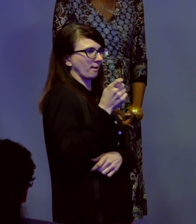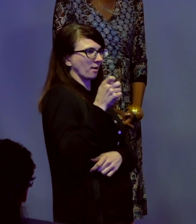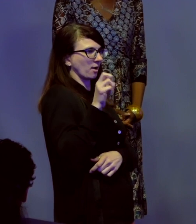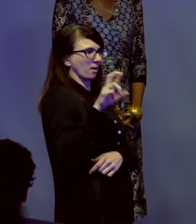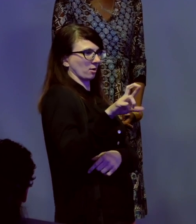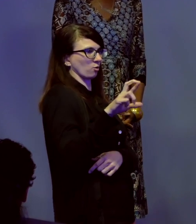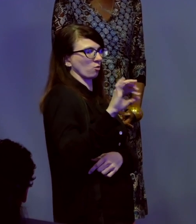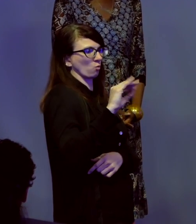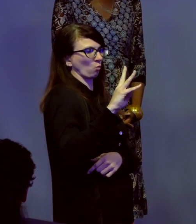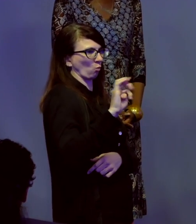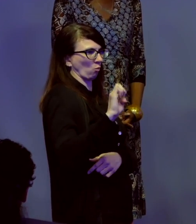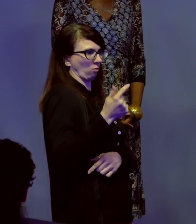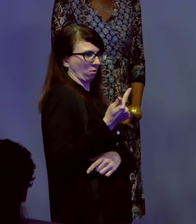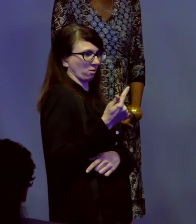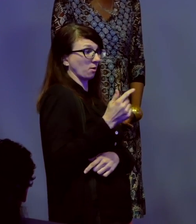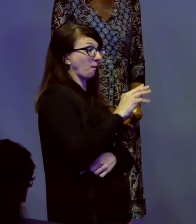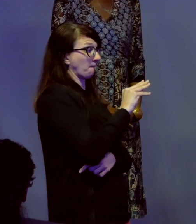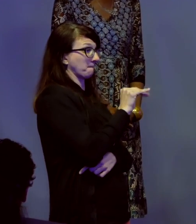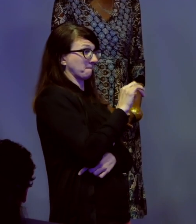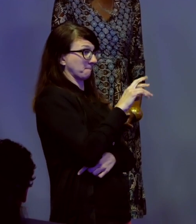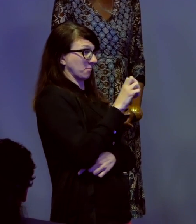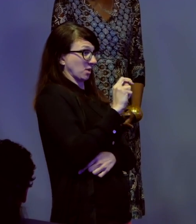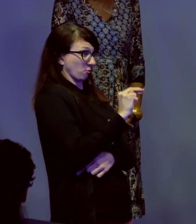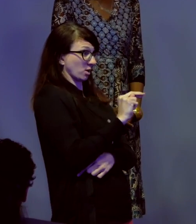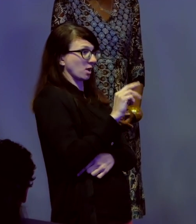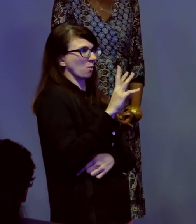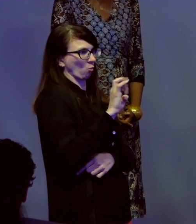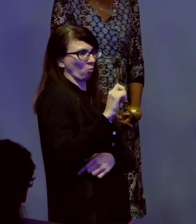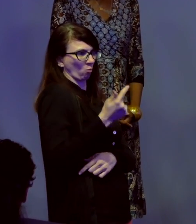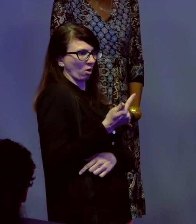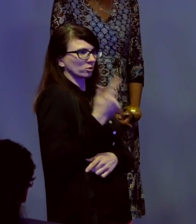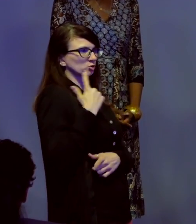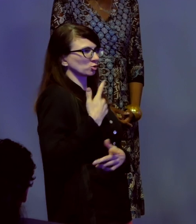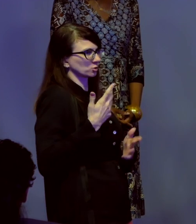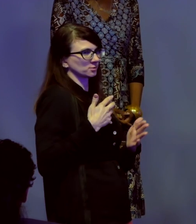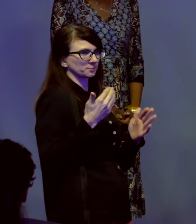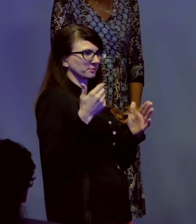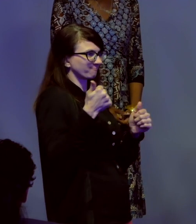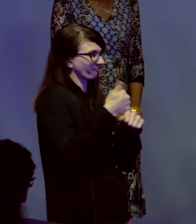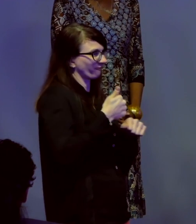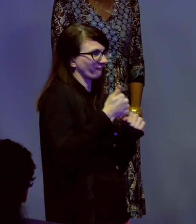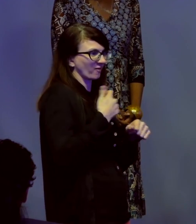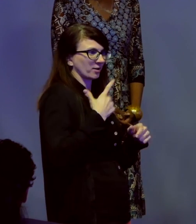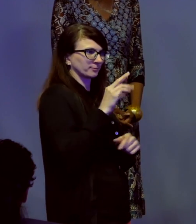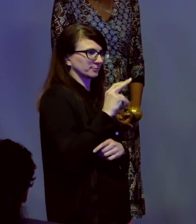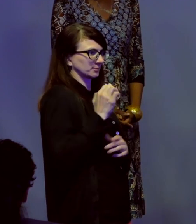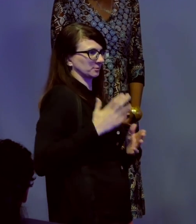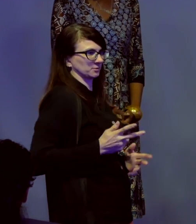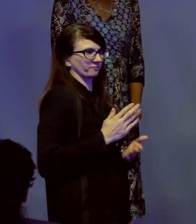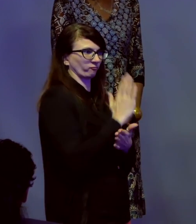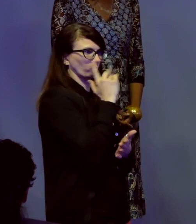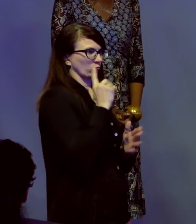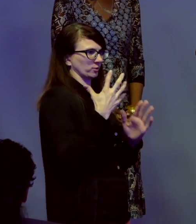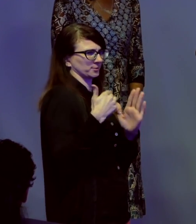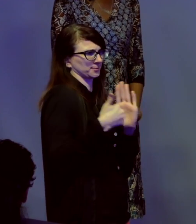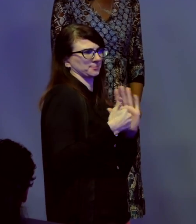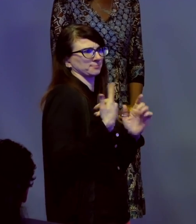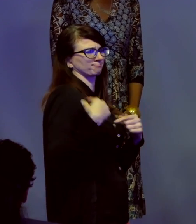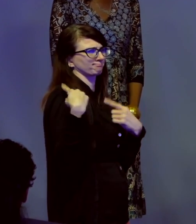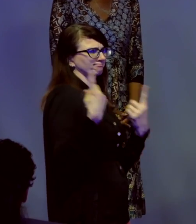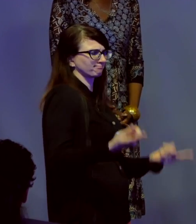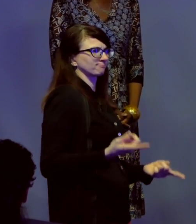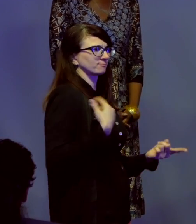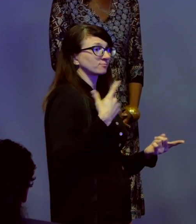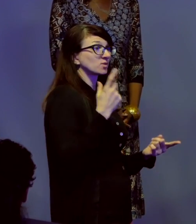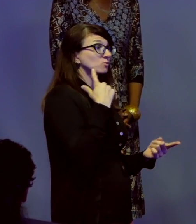Wong. Marianne has been litigating civil rights cases for more than 20 years. From the time she was a law student,